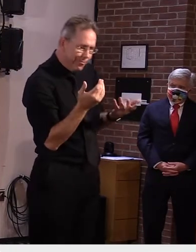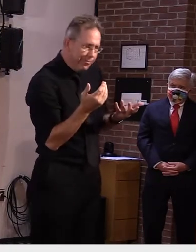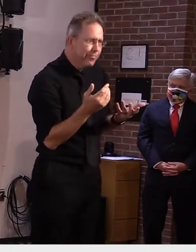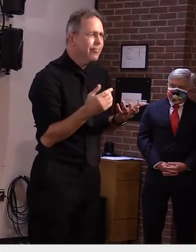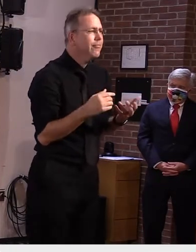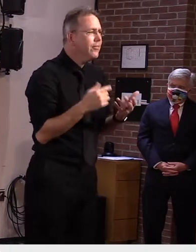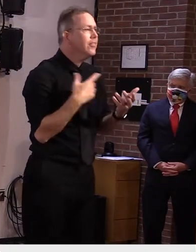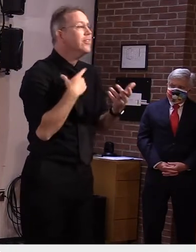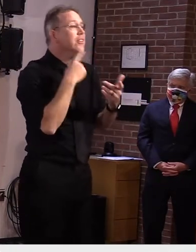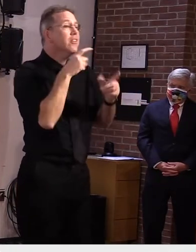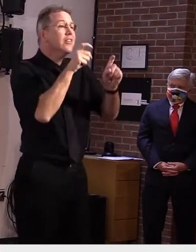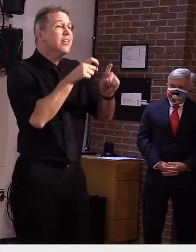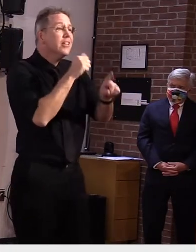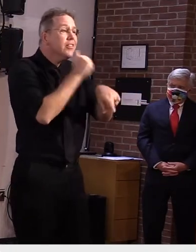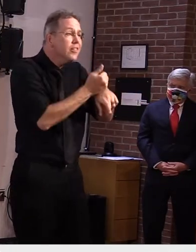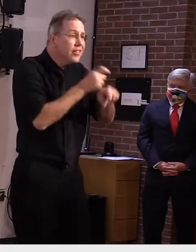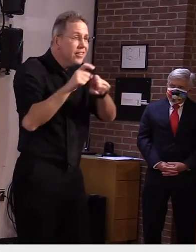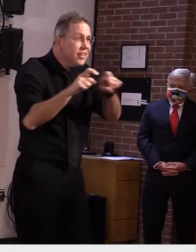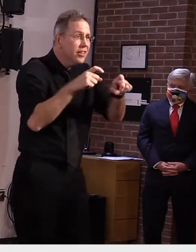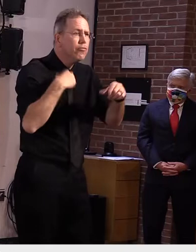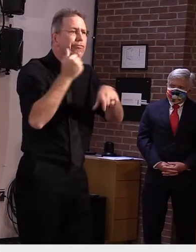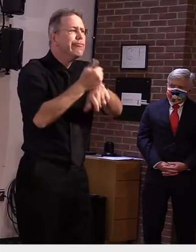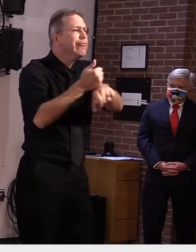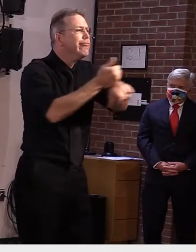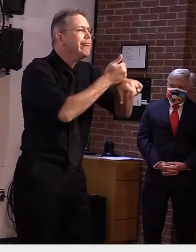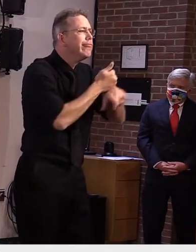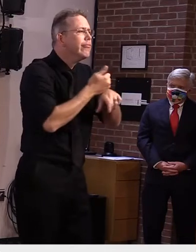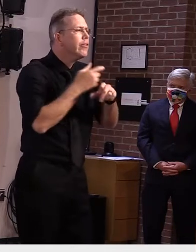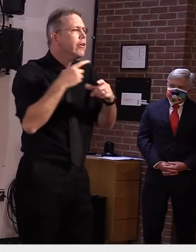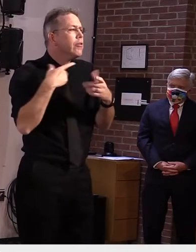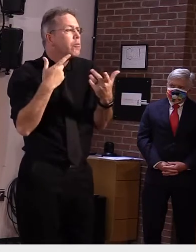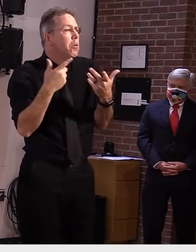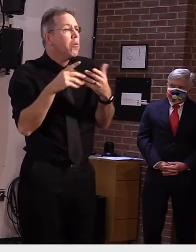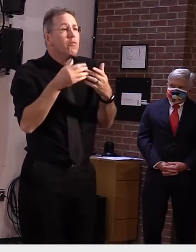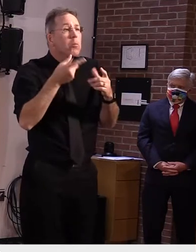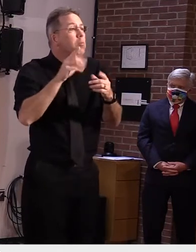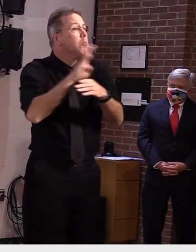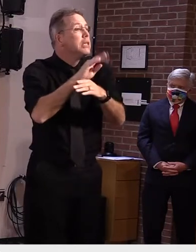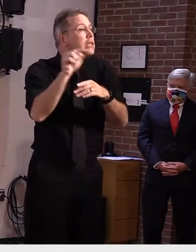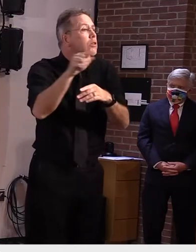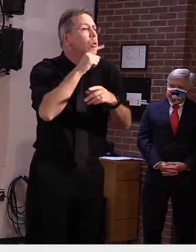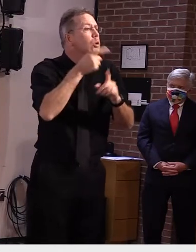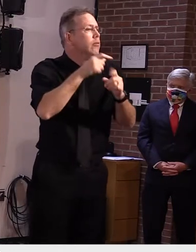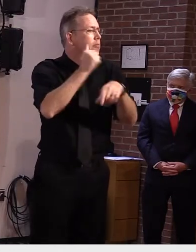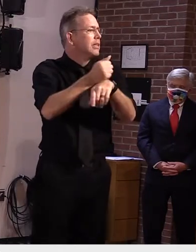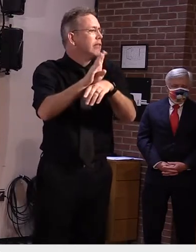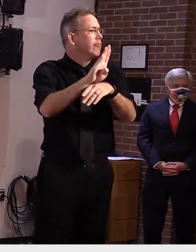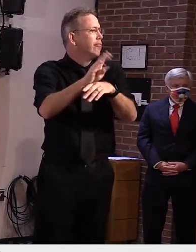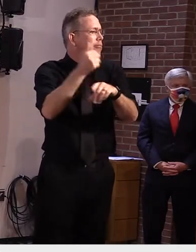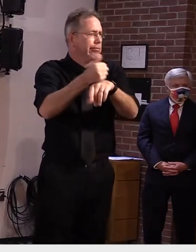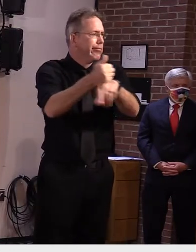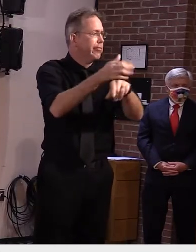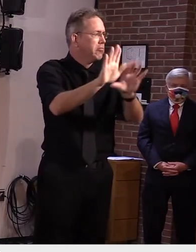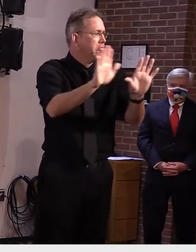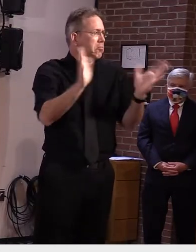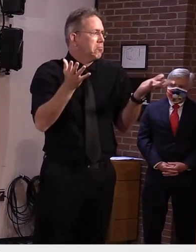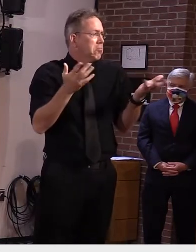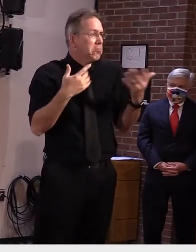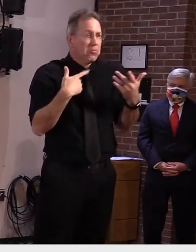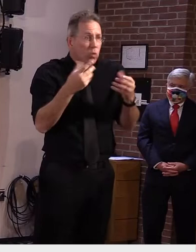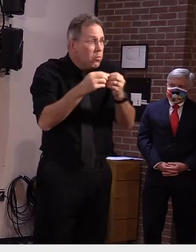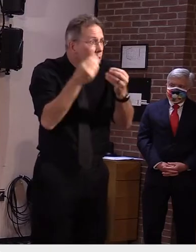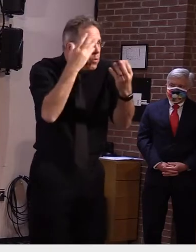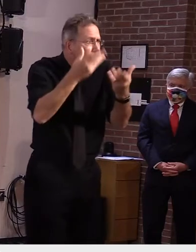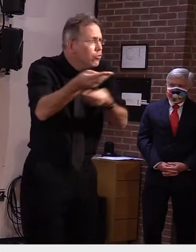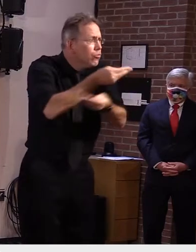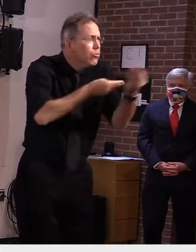a positive test among an asymptomatic traveler can be really useful information at the same time